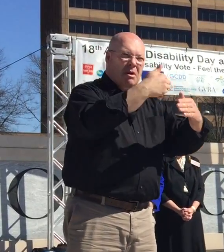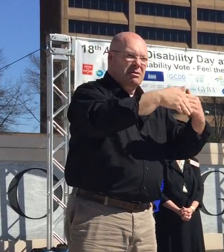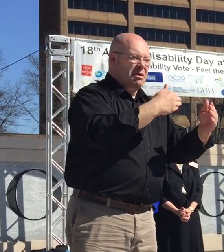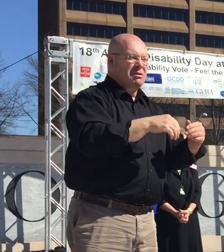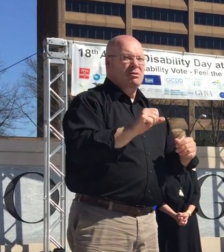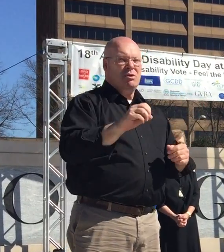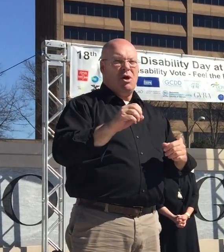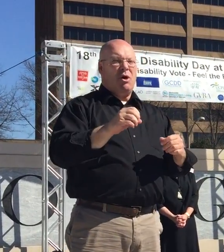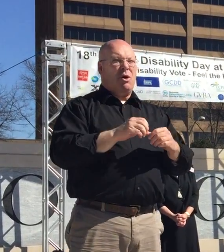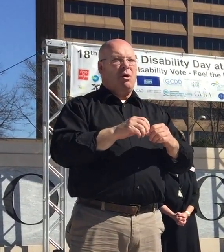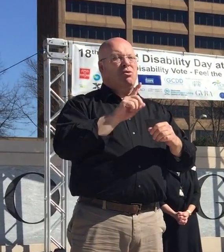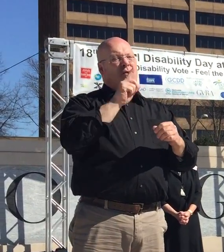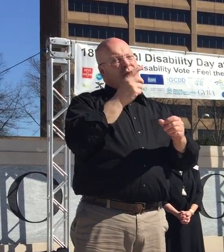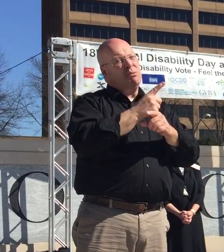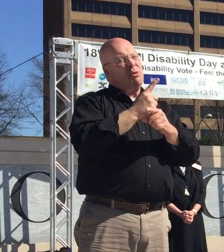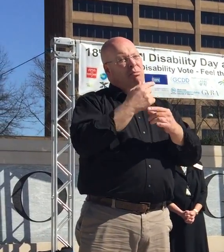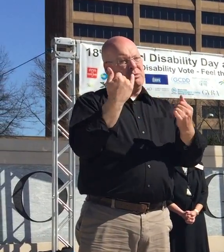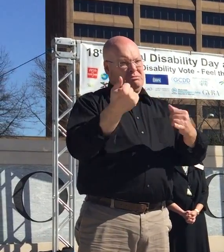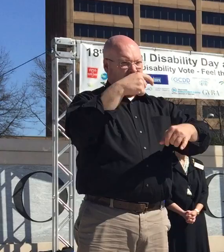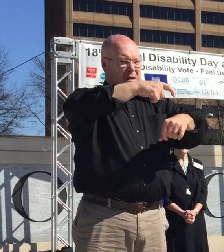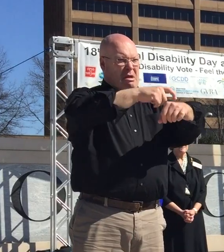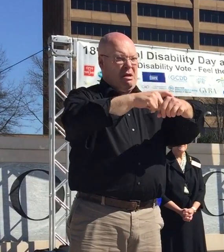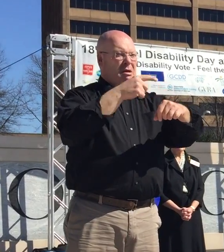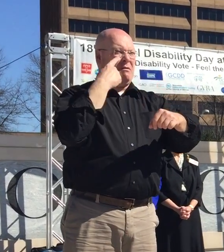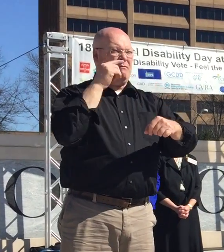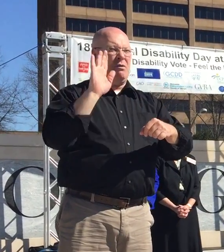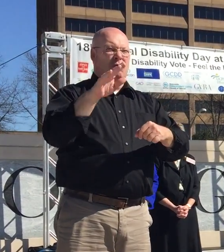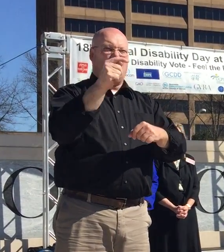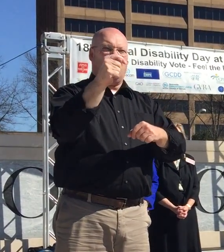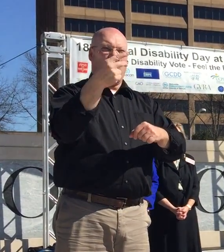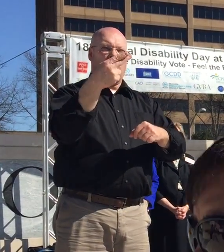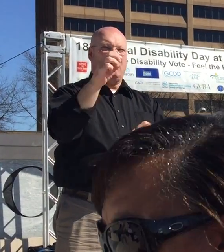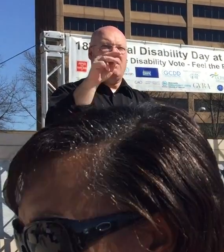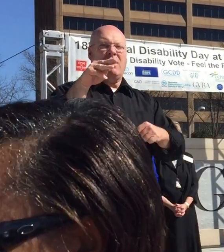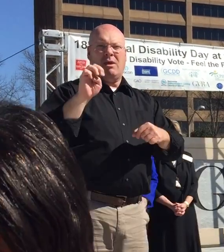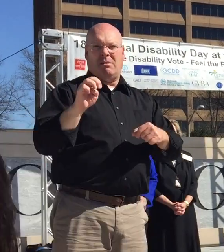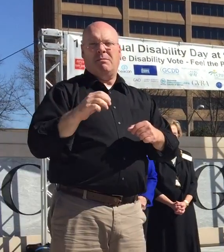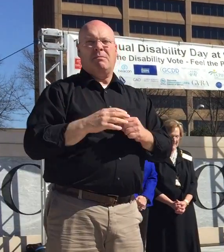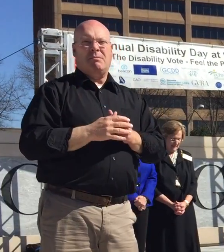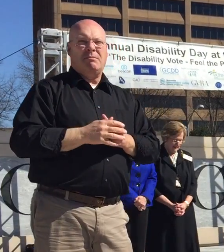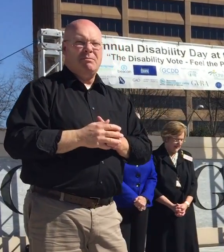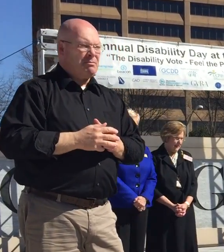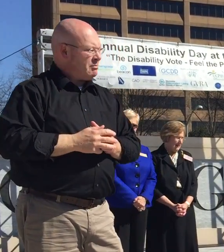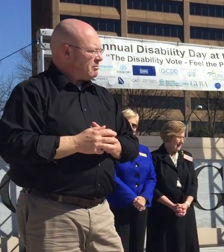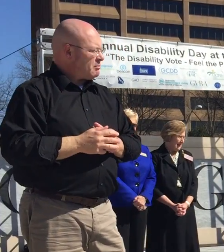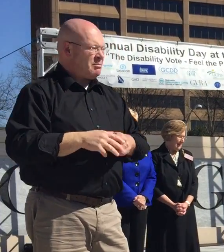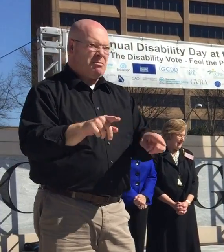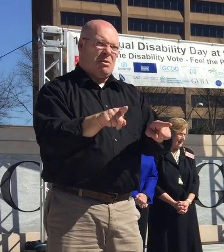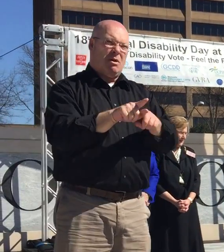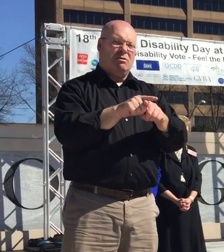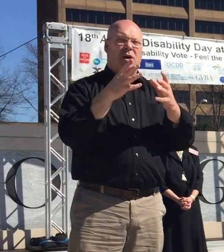So it is an appropriate time for that to be your theme for the year. I also want to thank all of those.